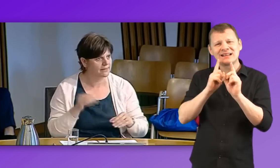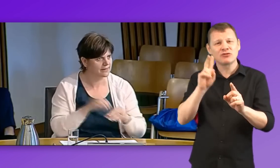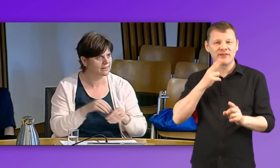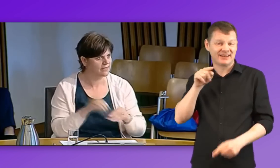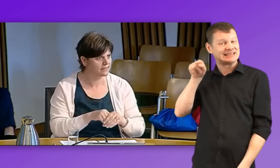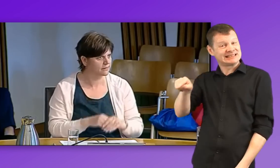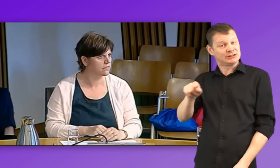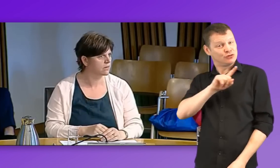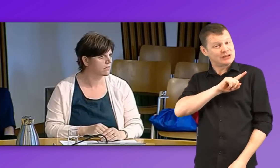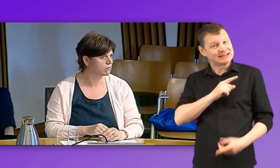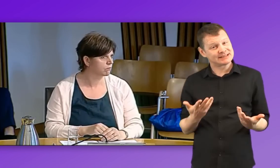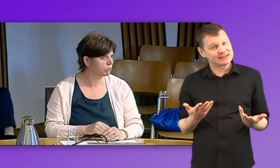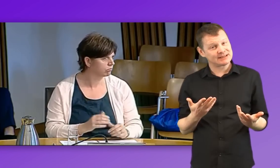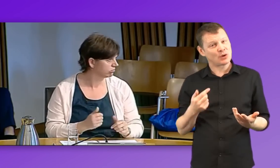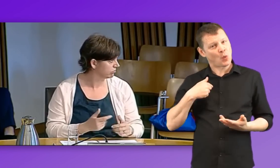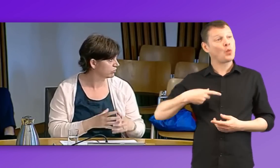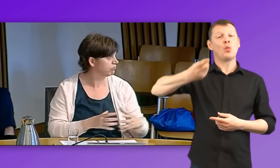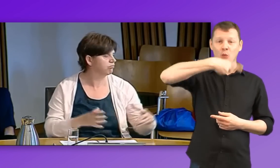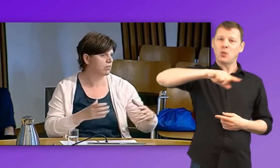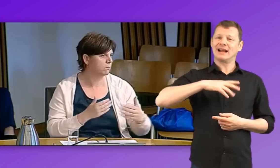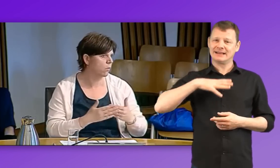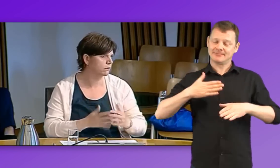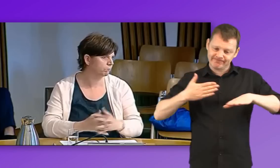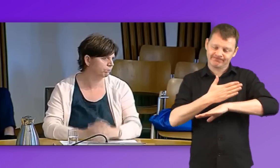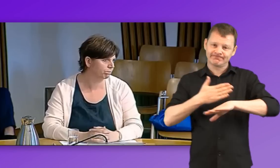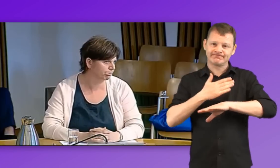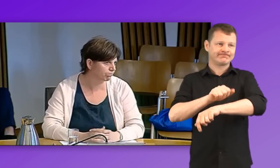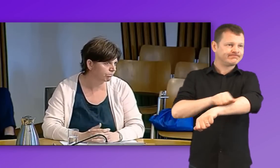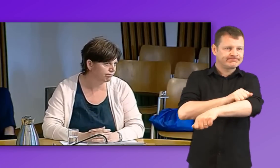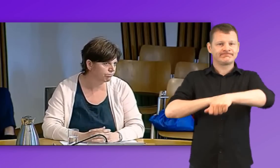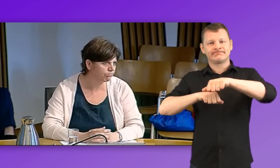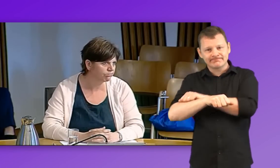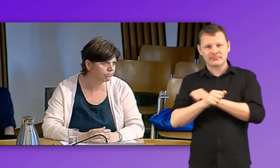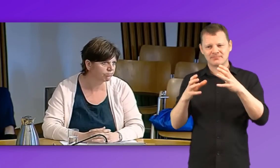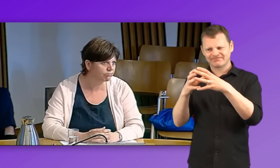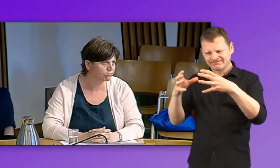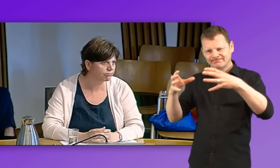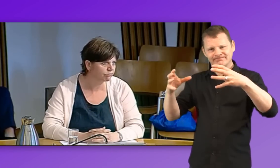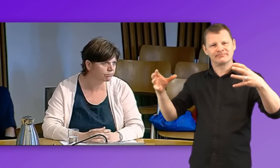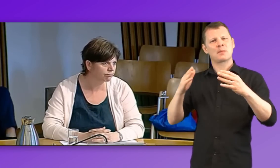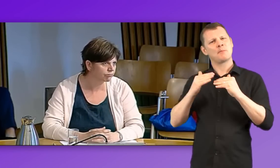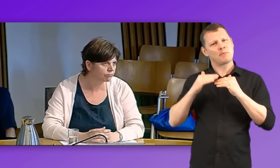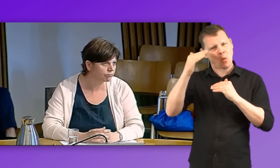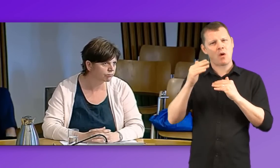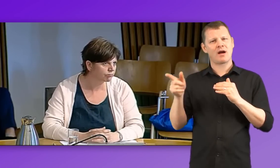that's the reason. And we need to make a concerted and proactive effort to build that share of the teacher of the deaf